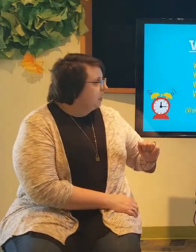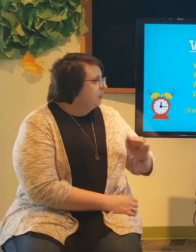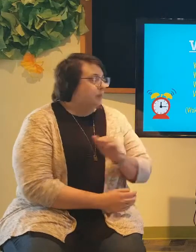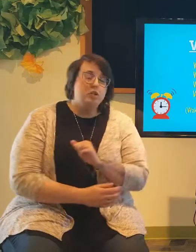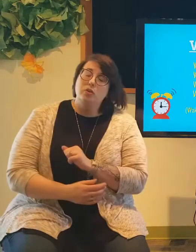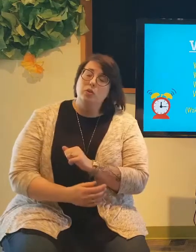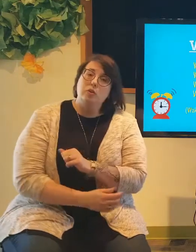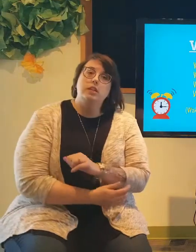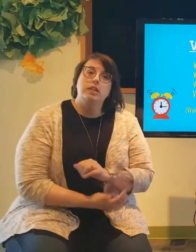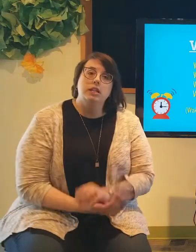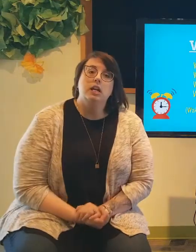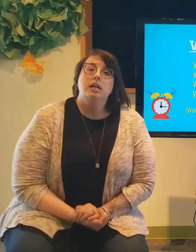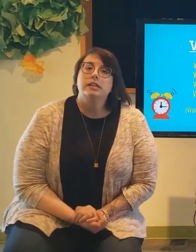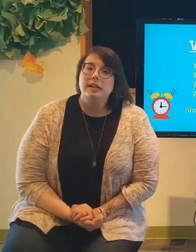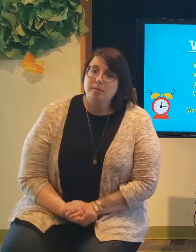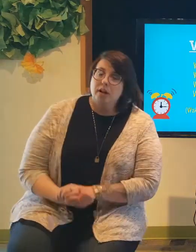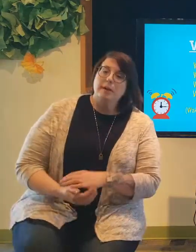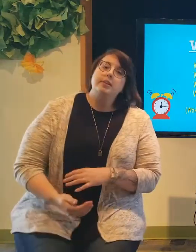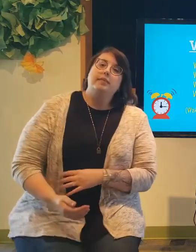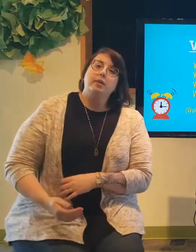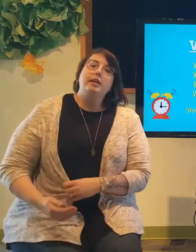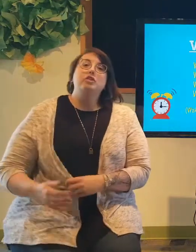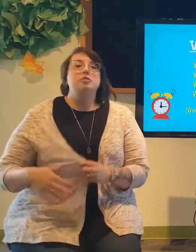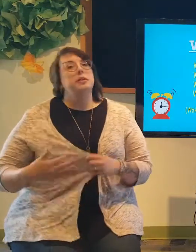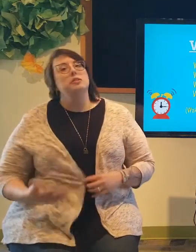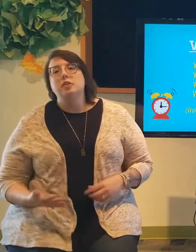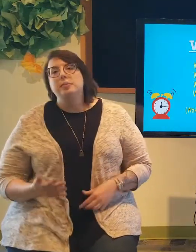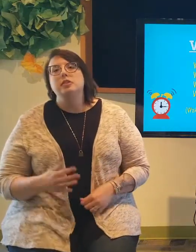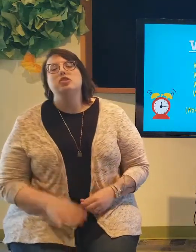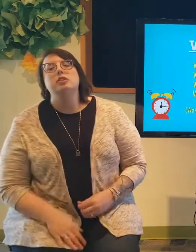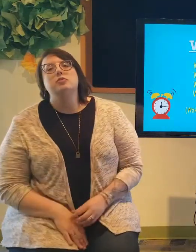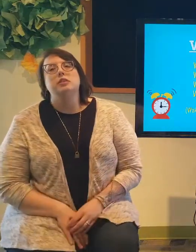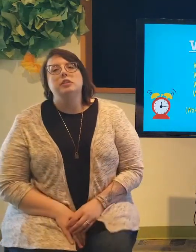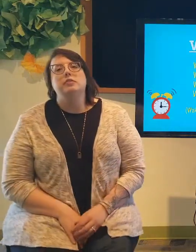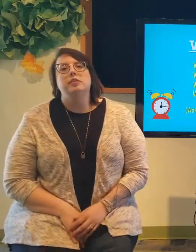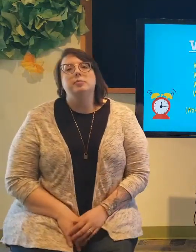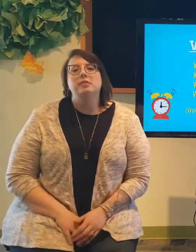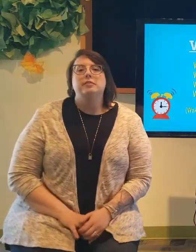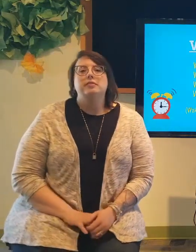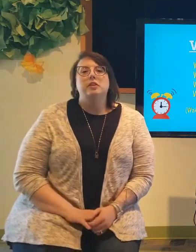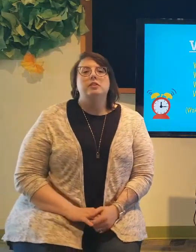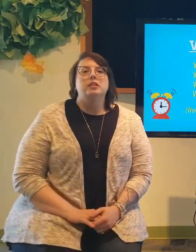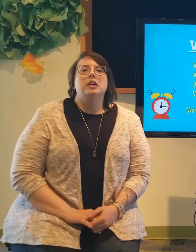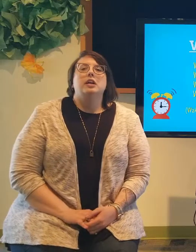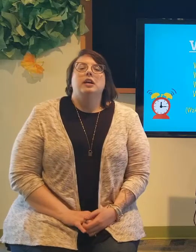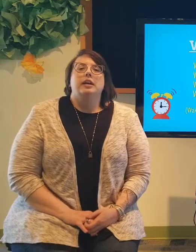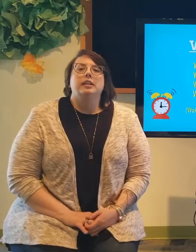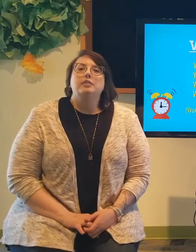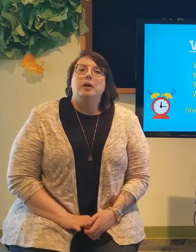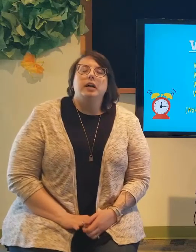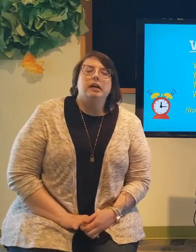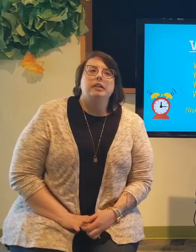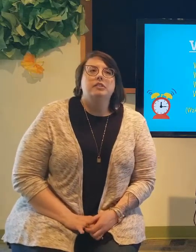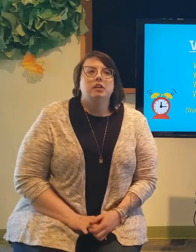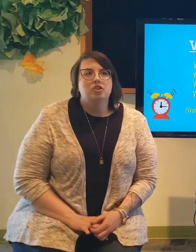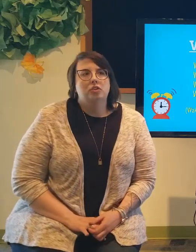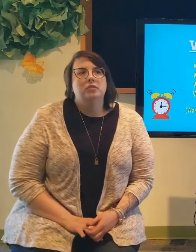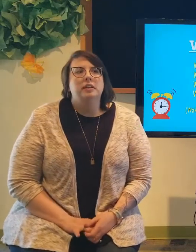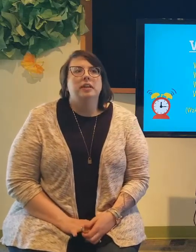We do the same rhymes every week just because repetition is really good for them as infants. And that's why, as young children, they